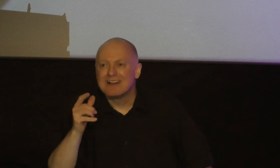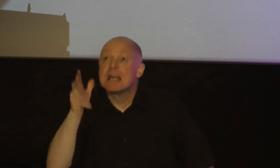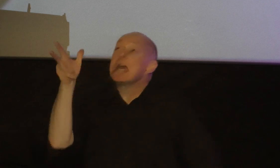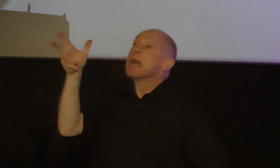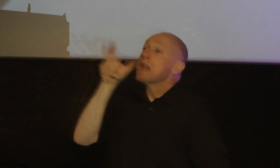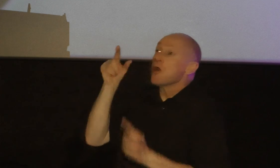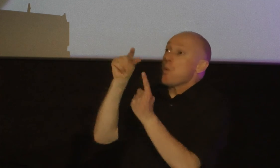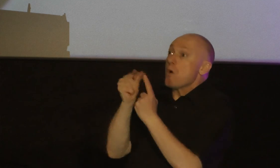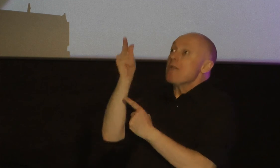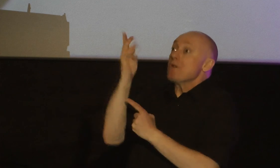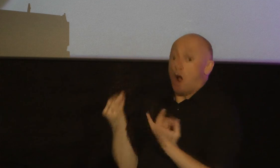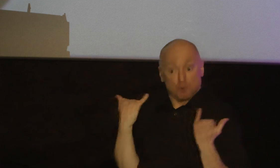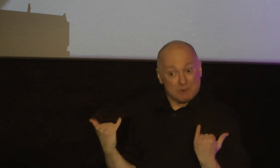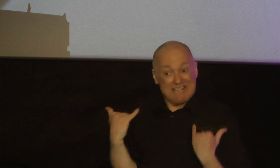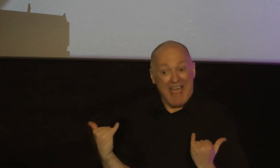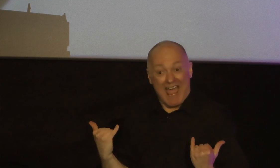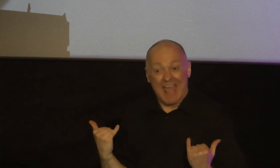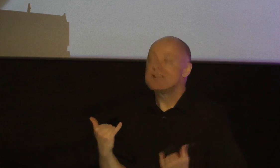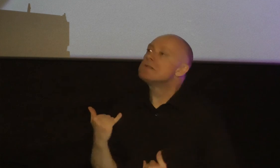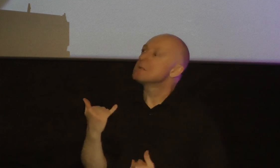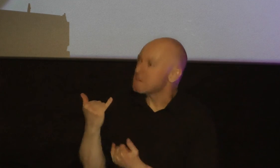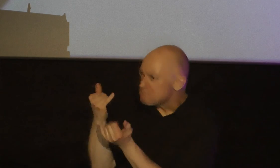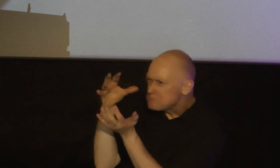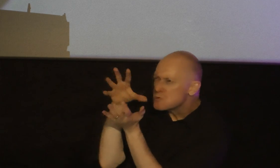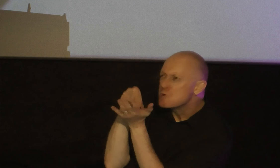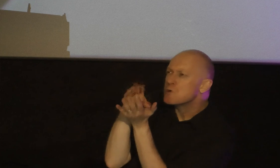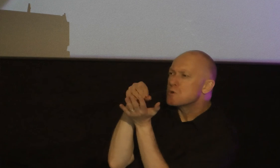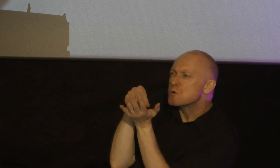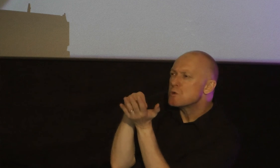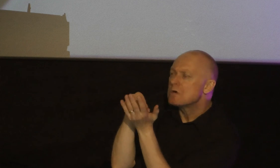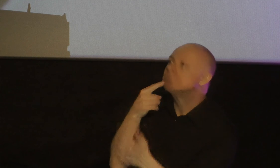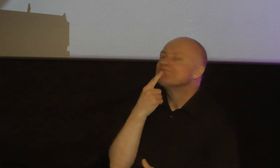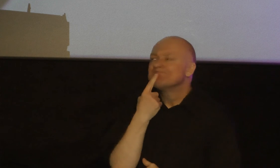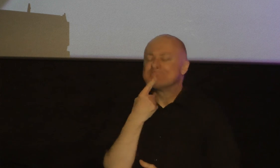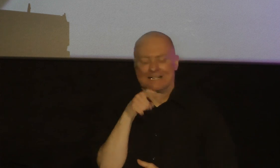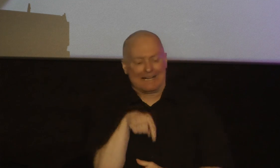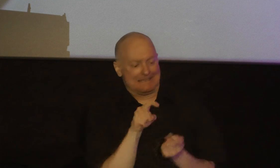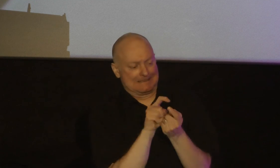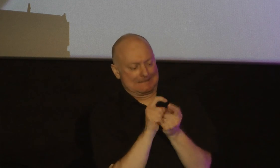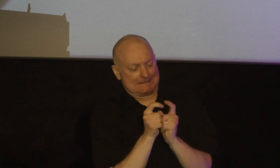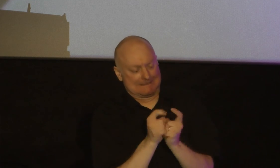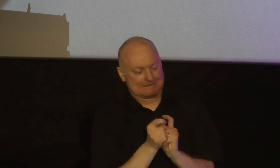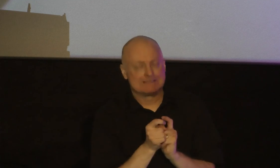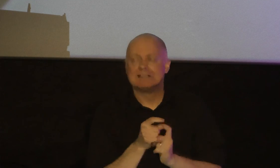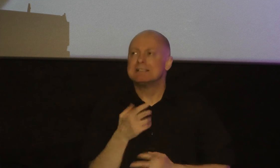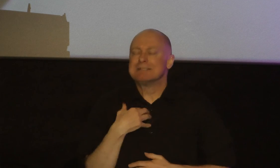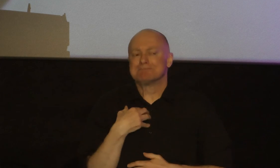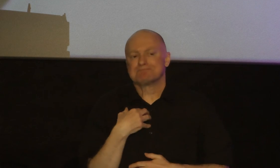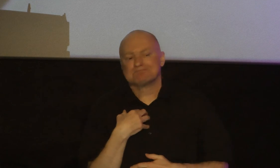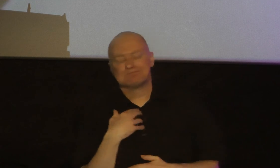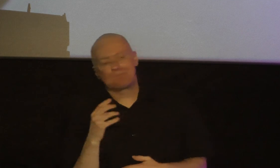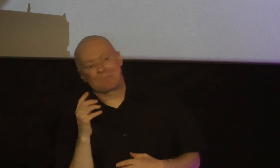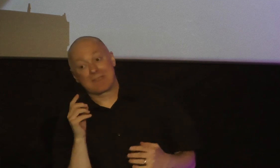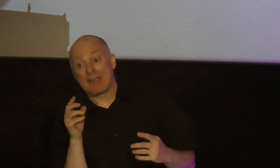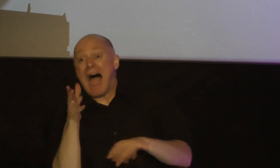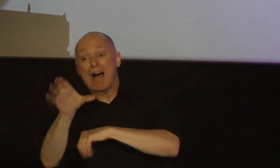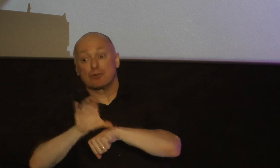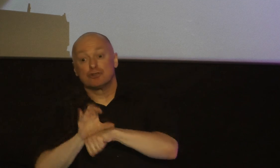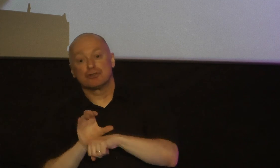God today they're taking it you're gonna make some corrections you're gonna make some apologies you're gonna make do some business